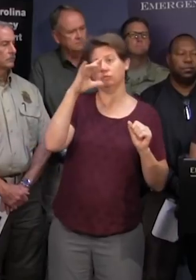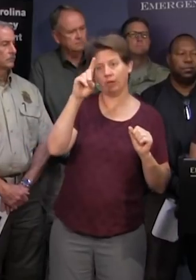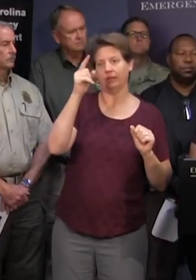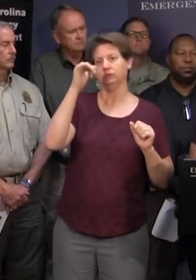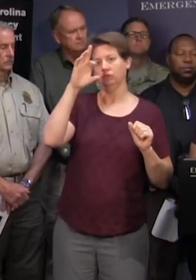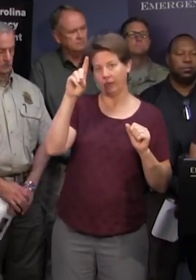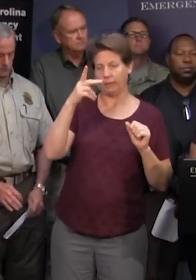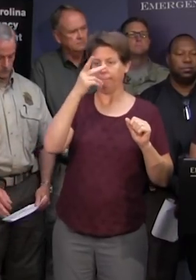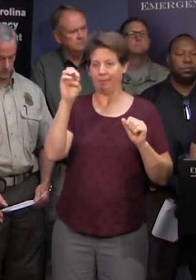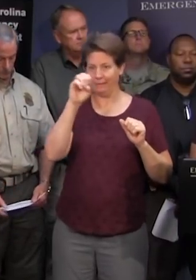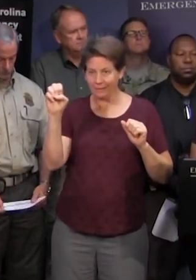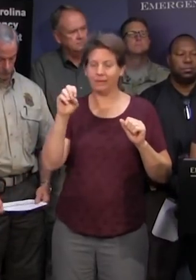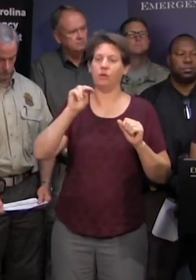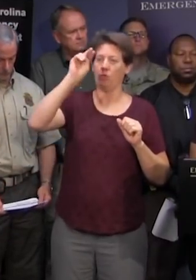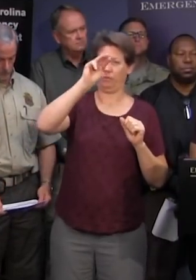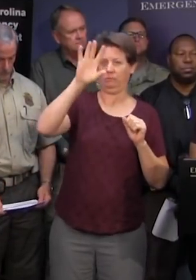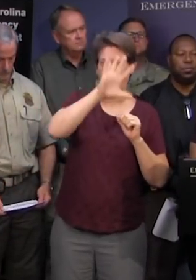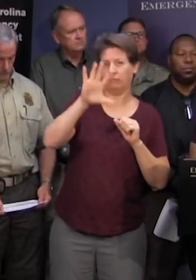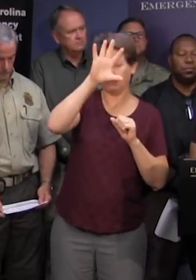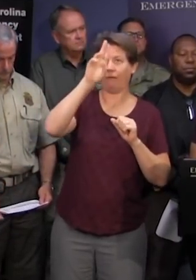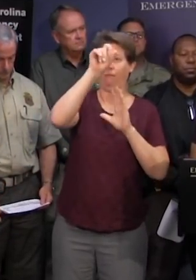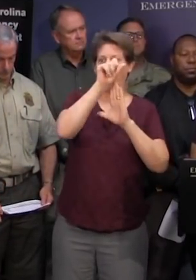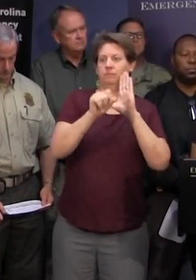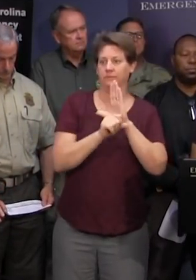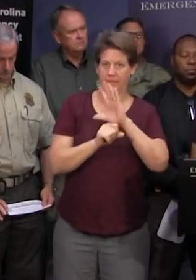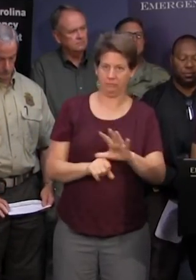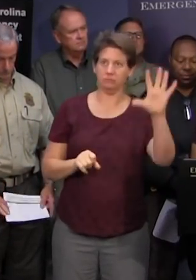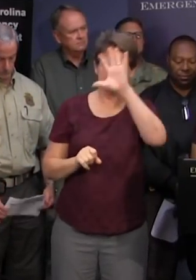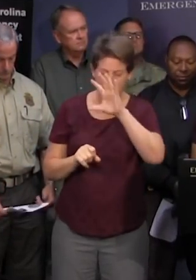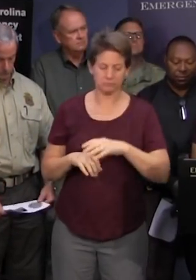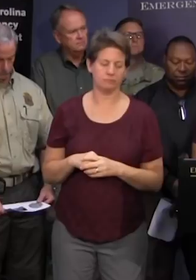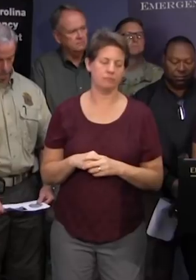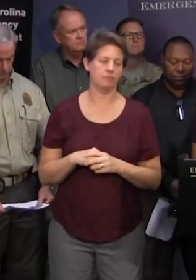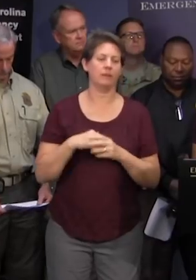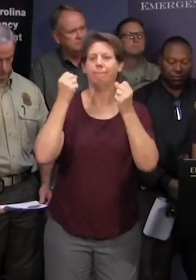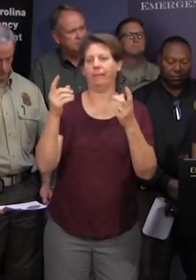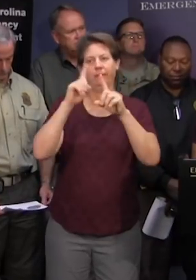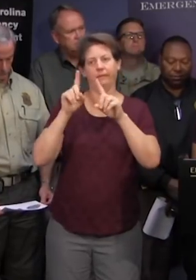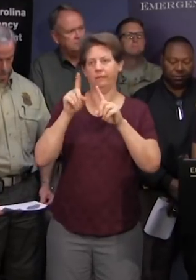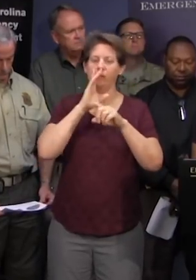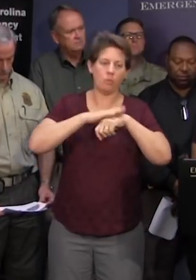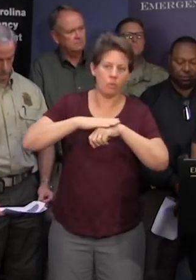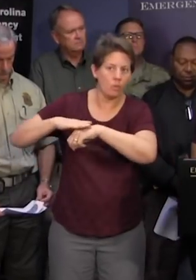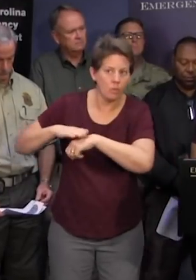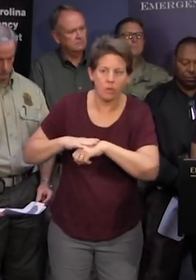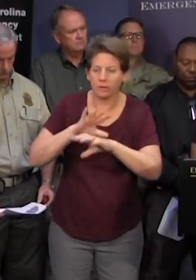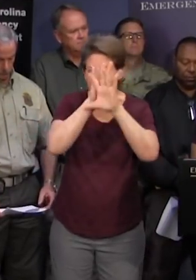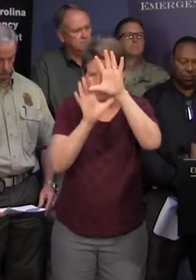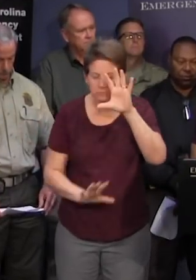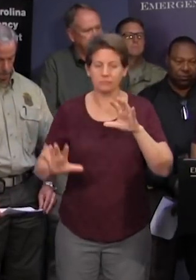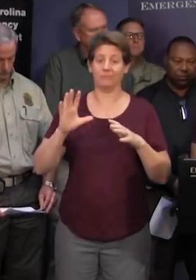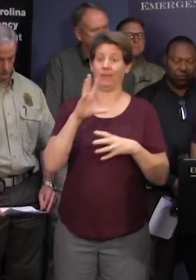northern Midlands and upstate numerous flash flood warnings are also in effect within the watch area including a